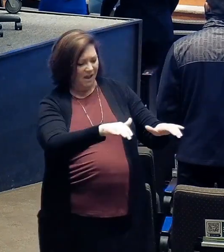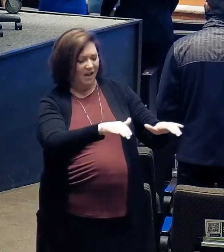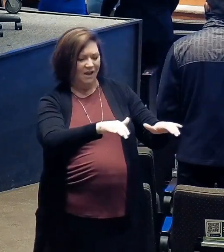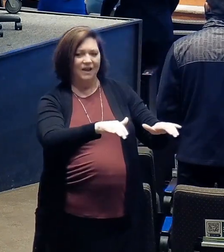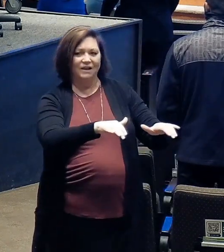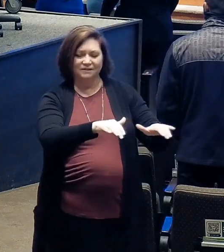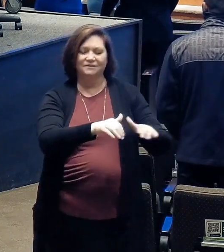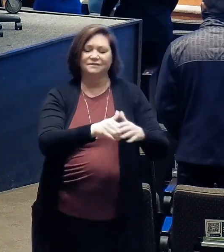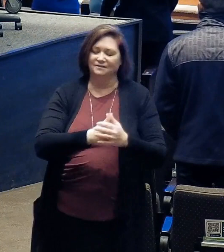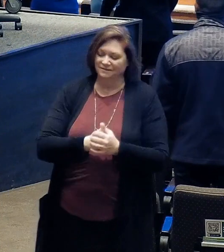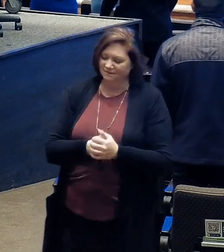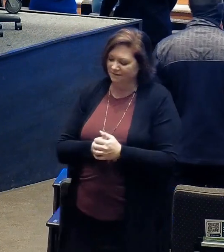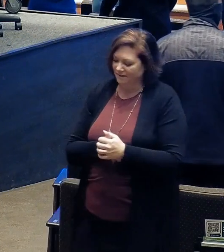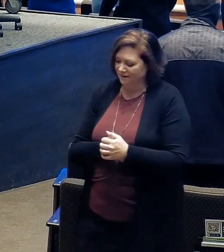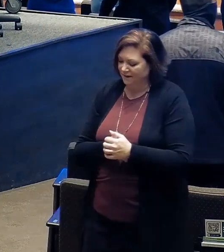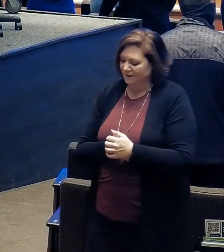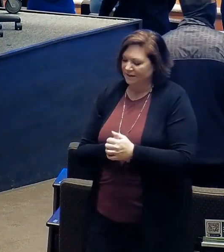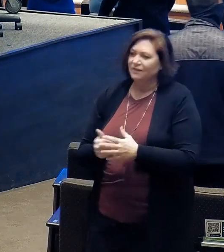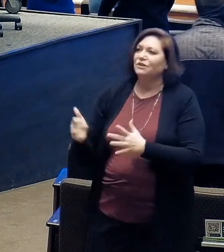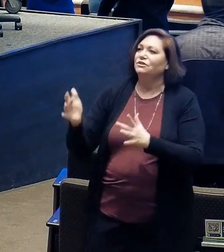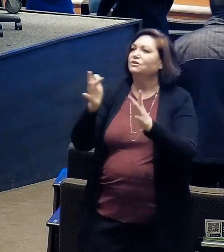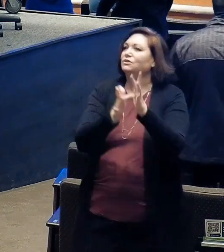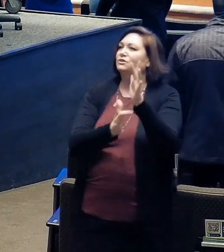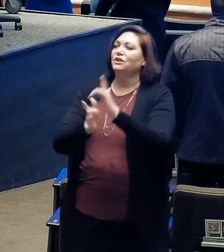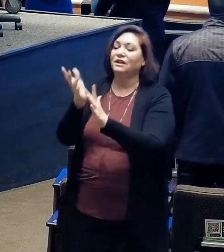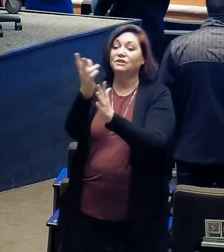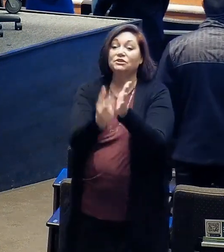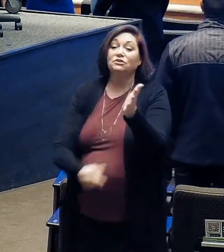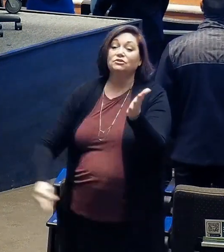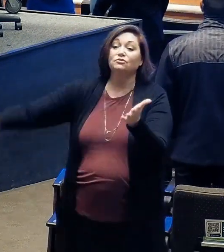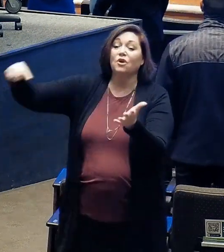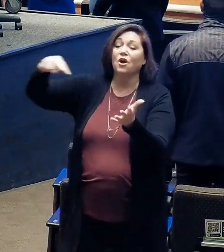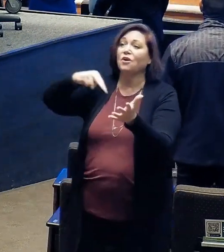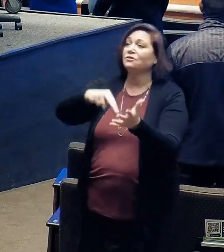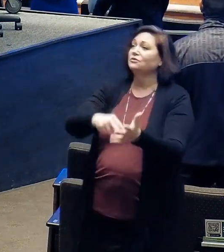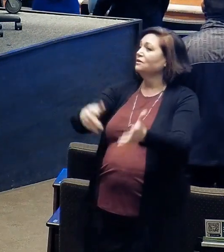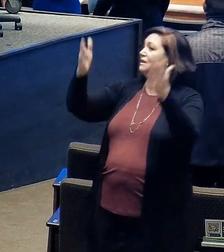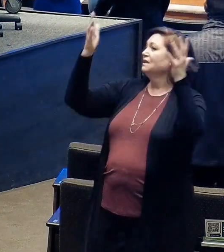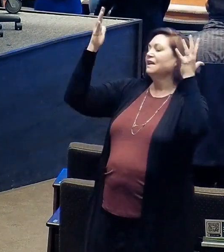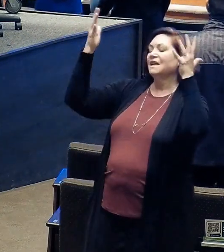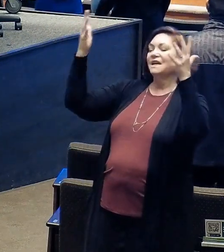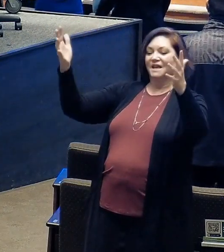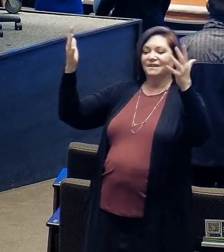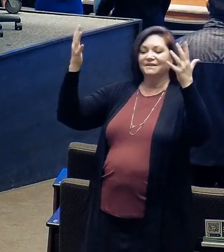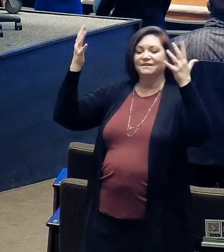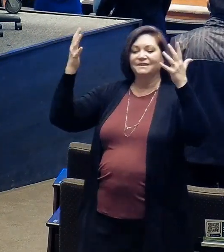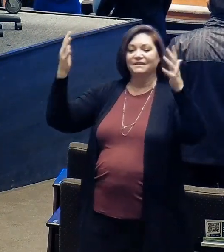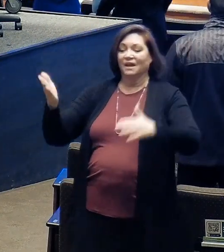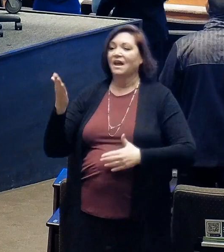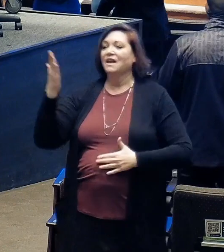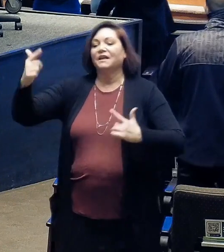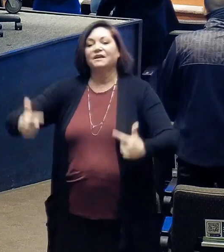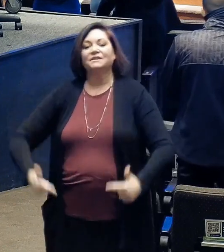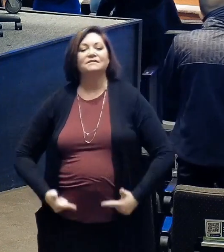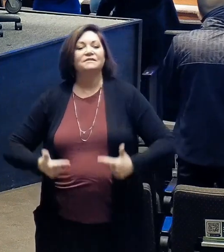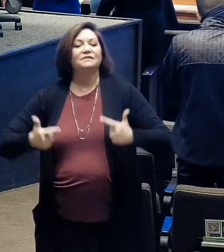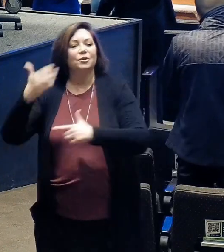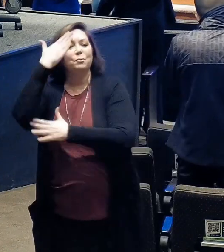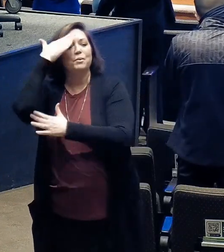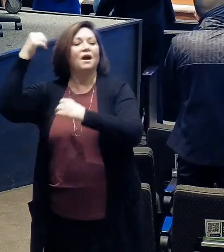keep him from rising again. Living he loved me,